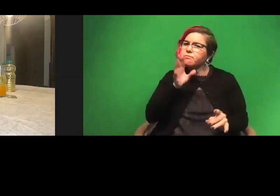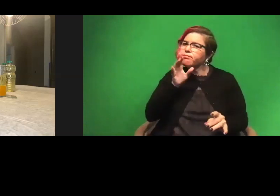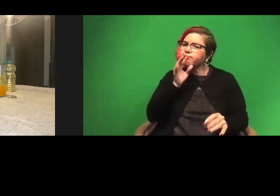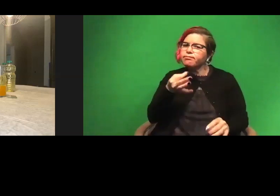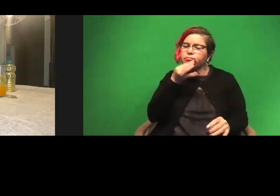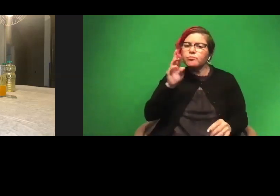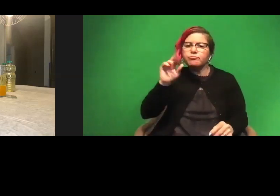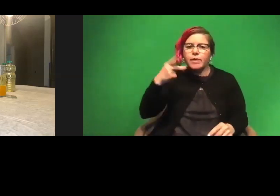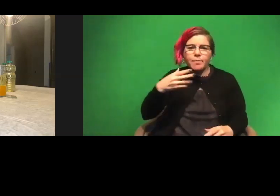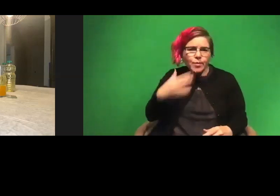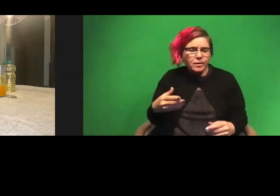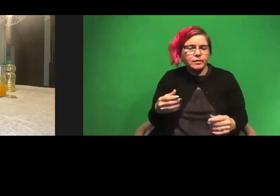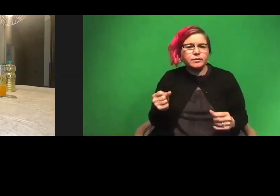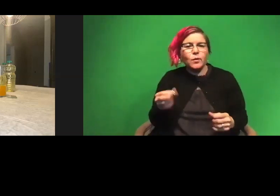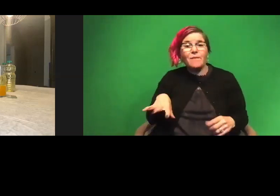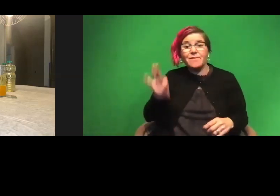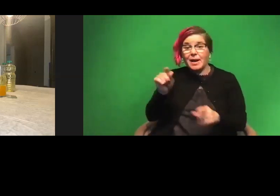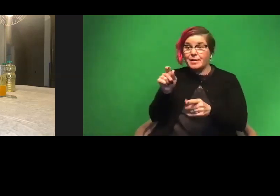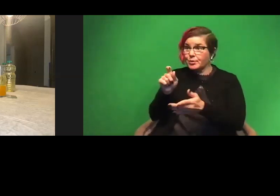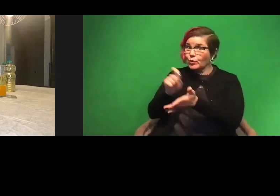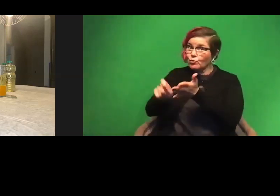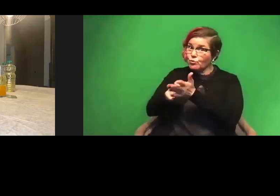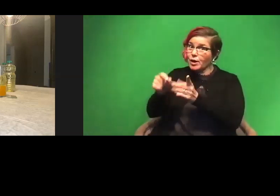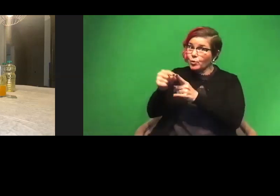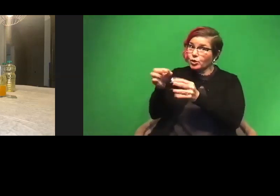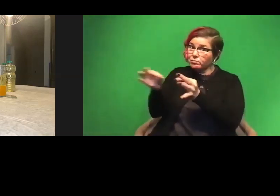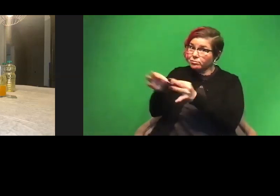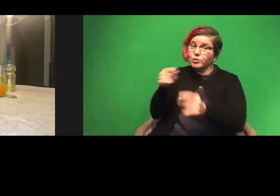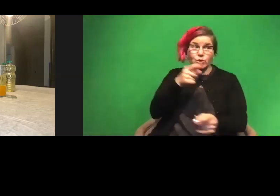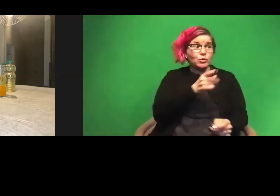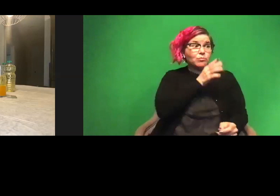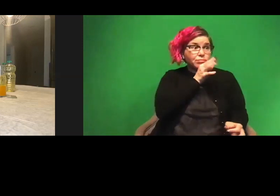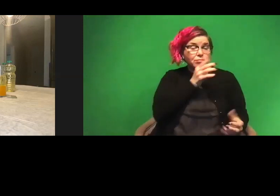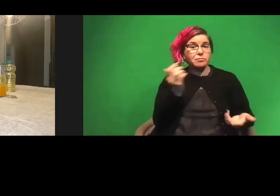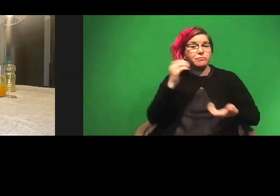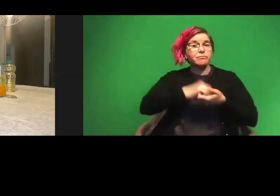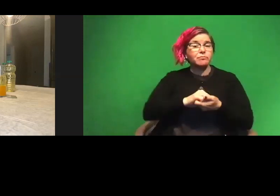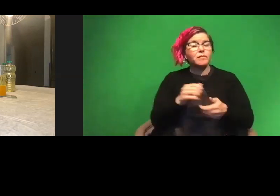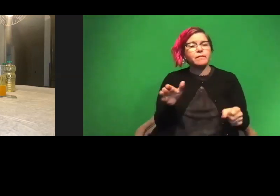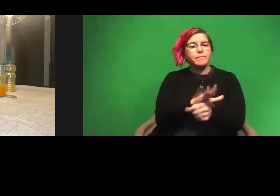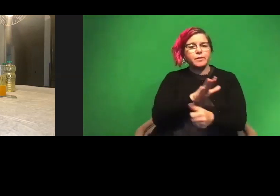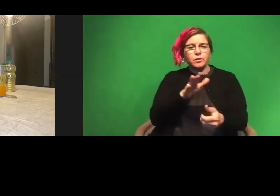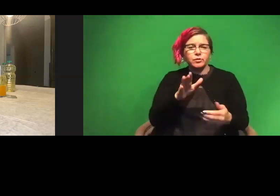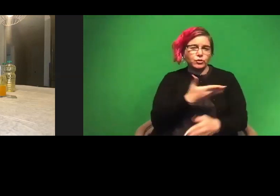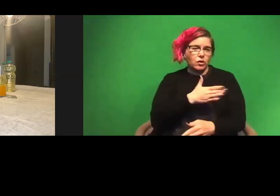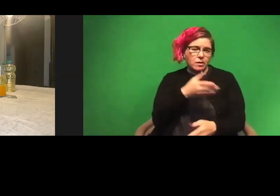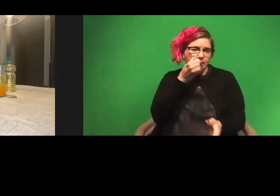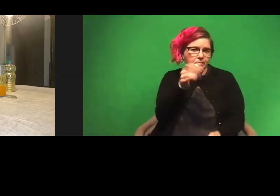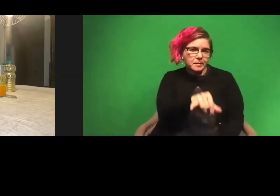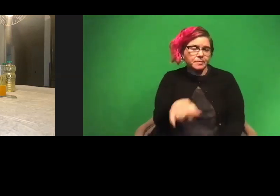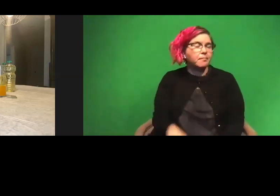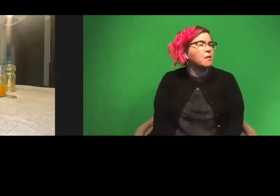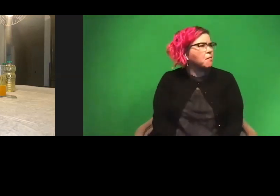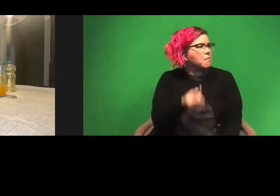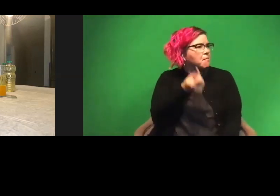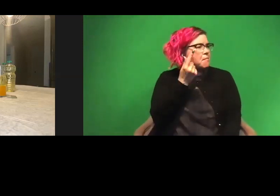well. So you may find a lyricist that can give you the words and then you sing the words and then you have a complete song, right? Totally. Awesome.